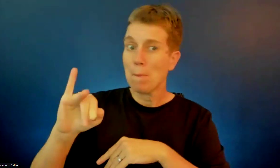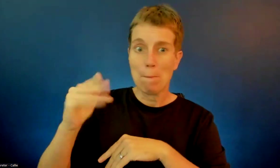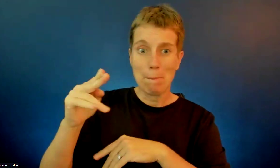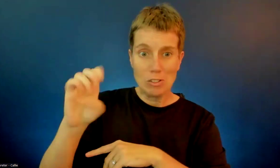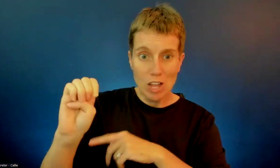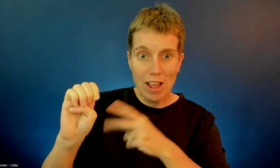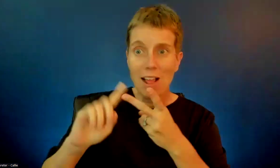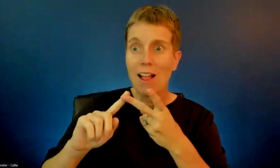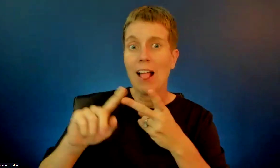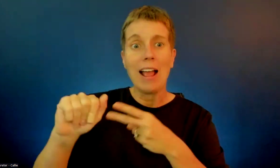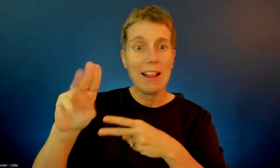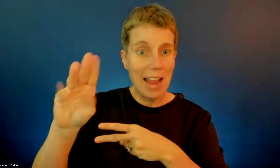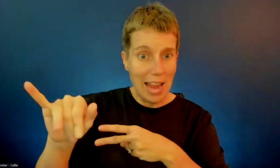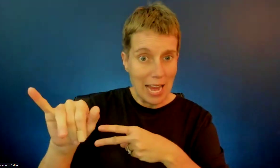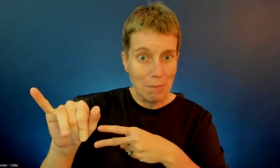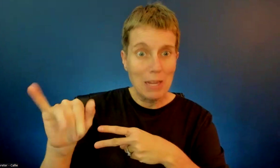which was great.